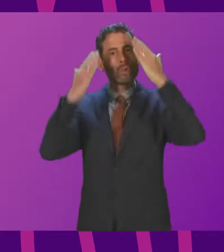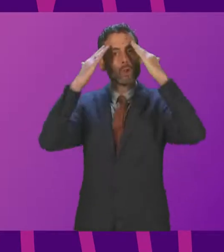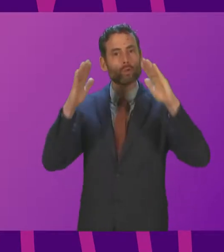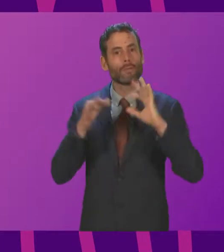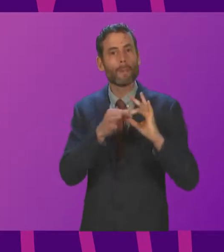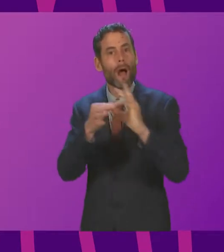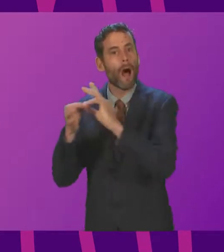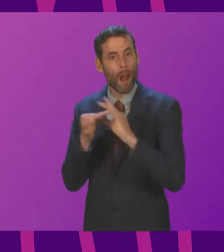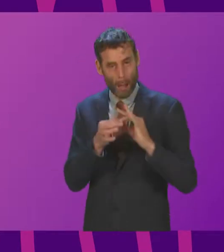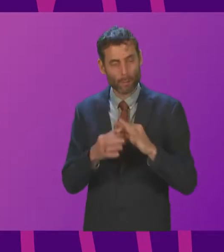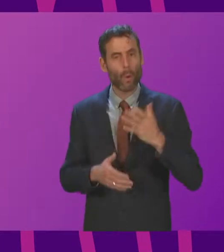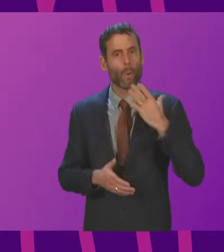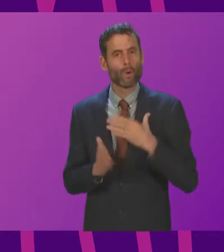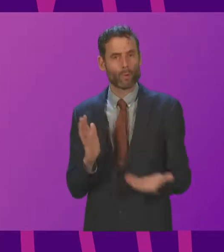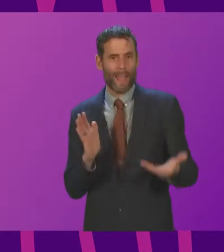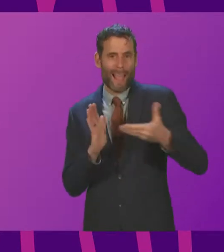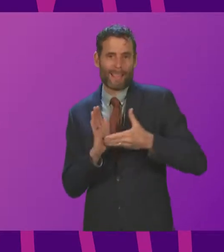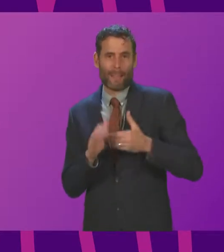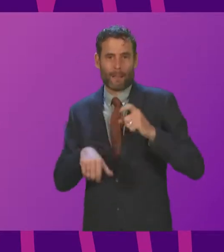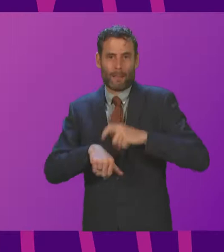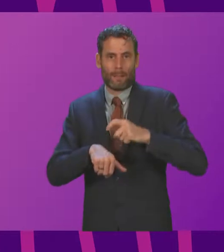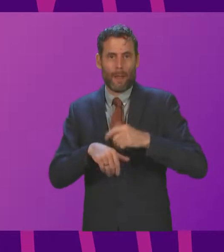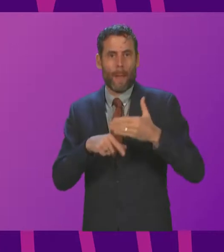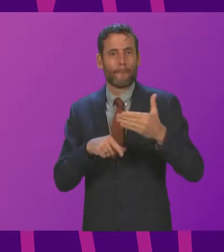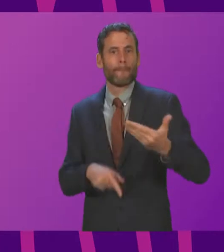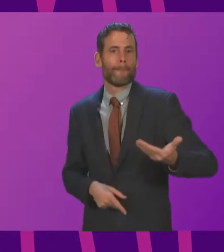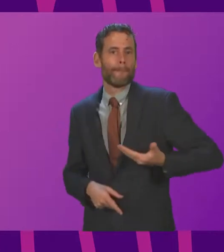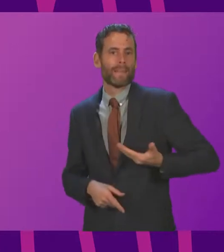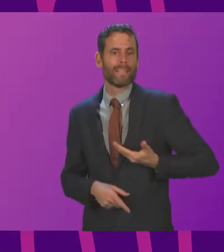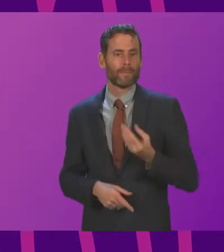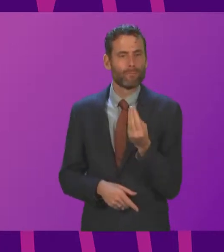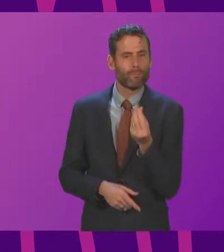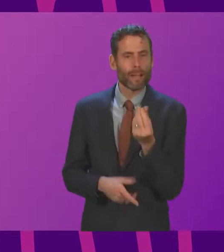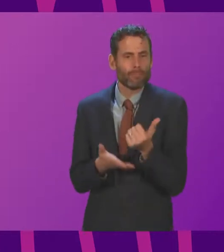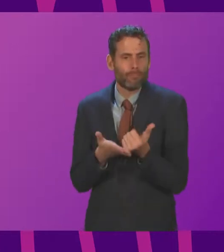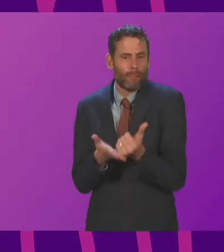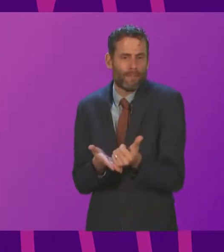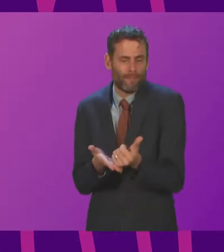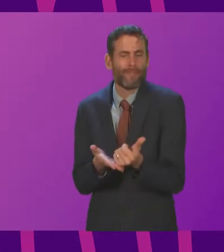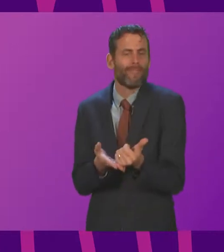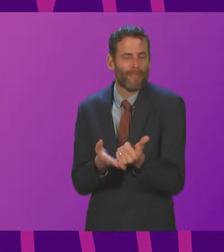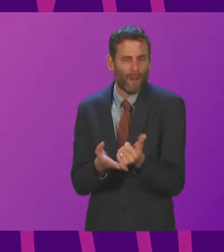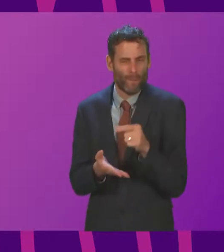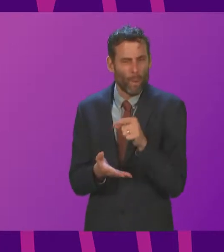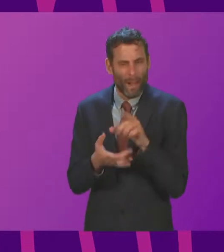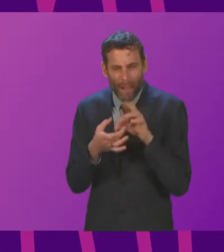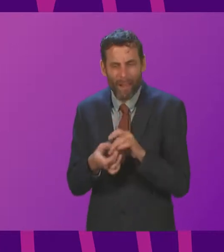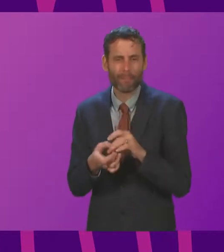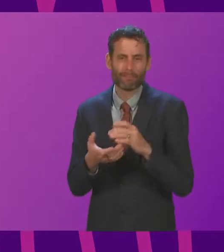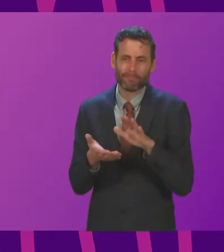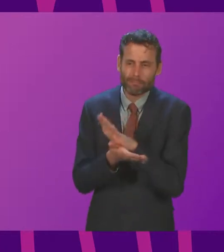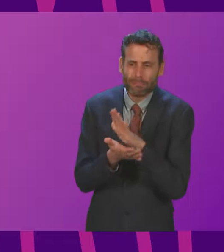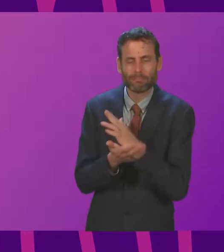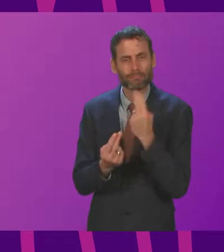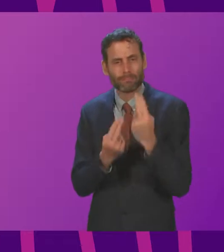to extend the period of business rates relief in retail, hospitality and leisure on a similar basis to that that was announced by the Chancellor